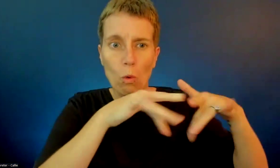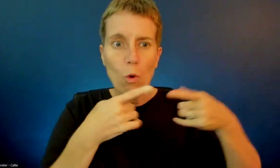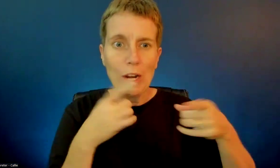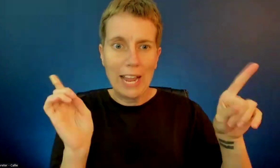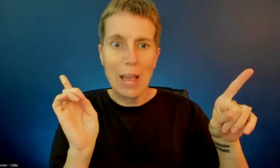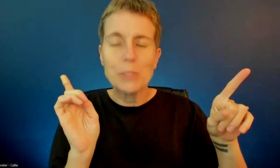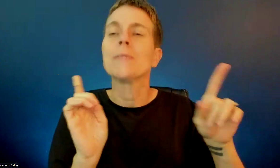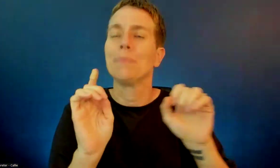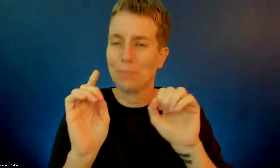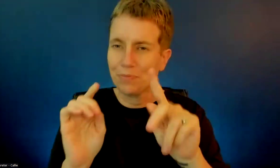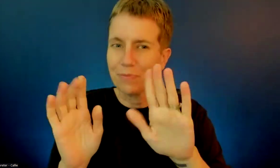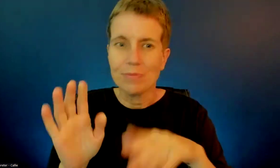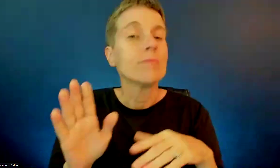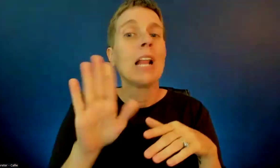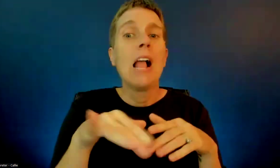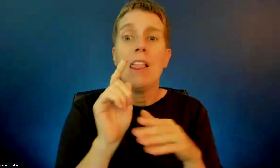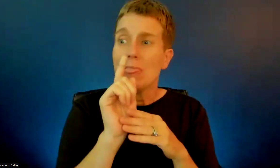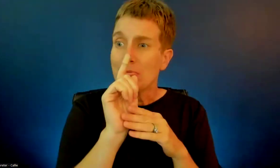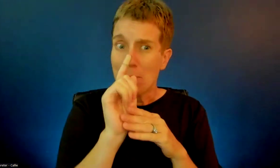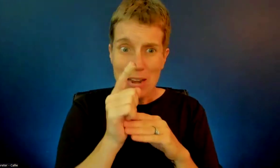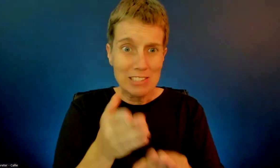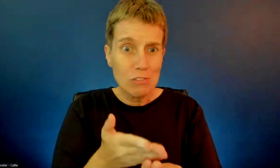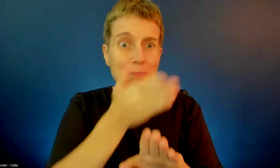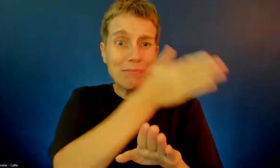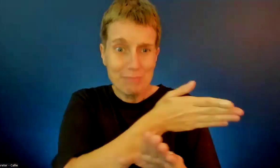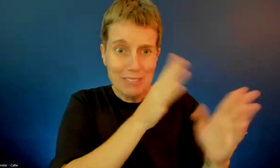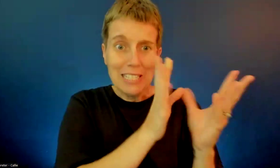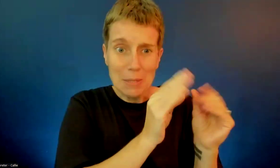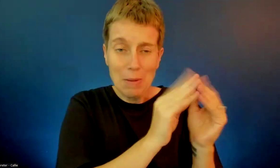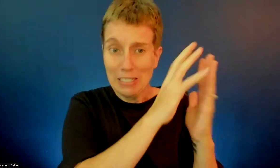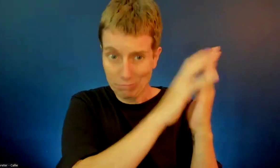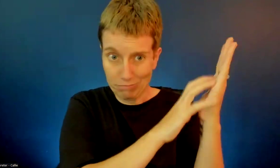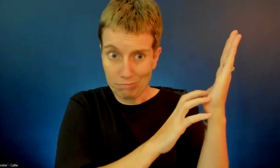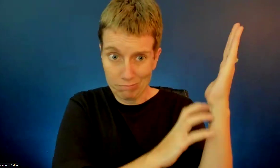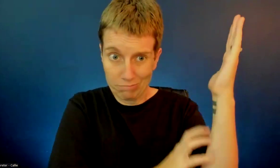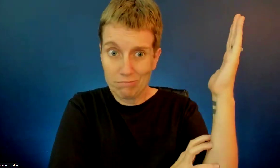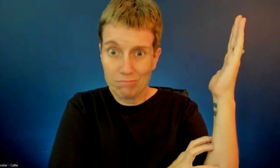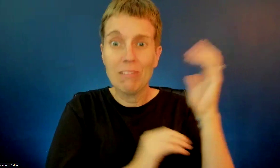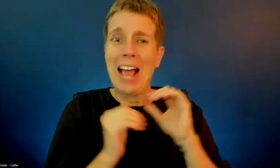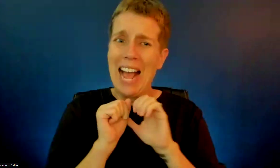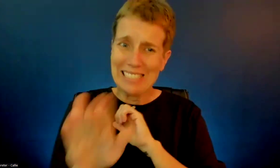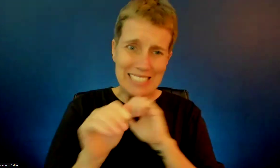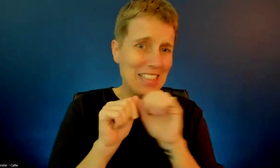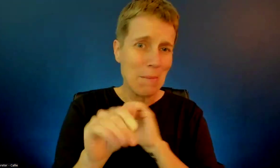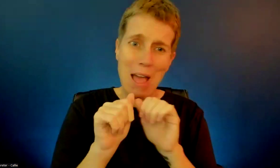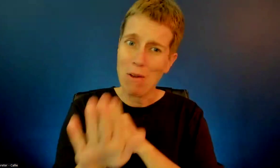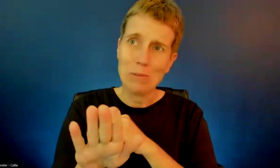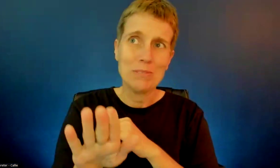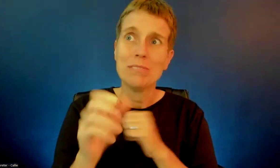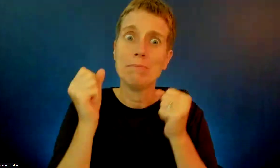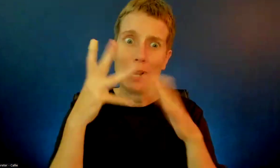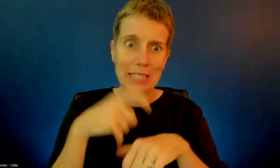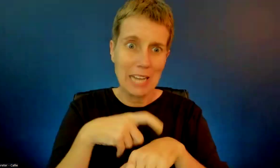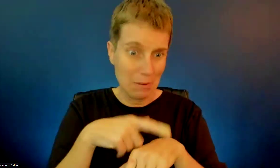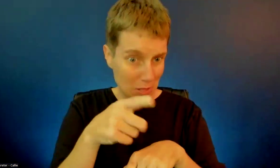We need to get those minutes approved. I've sent them out, I'm certain, six times. Does anybody have any